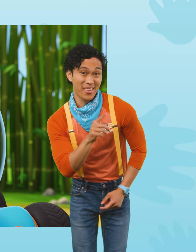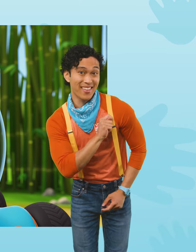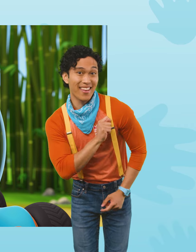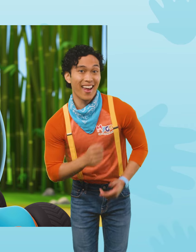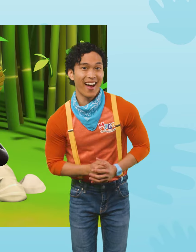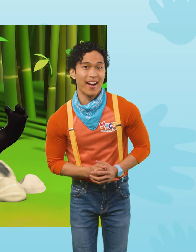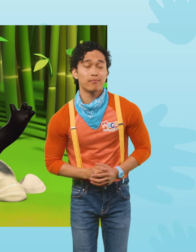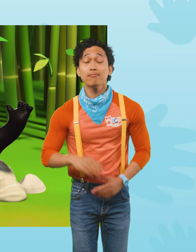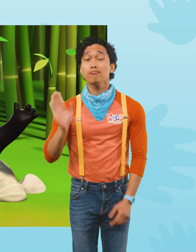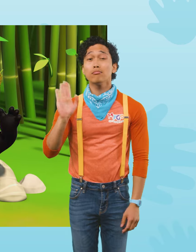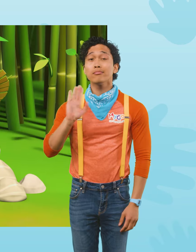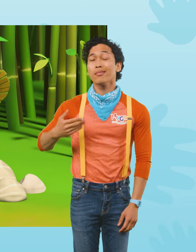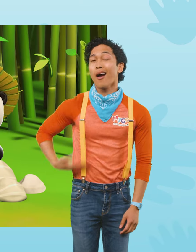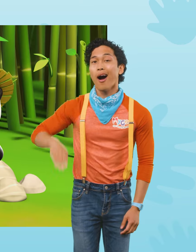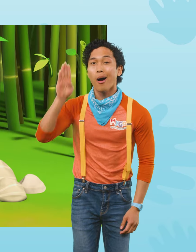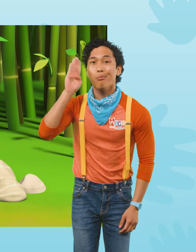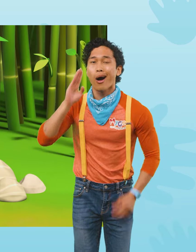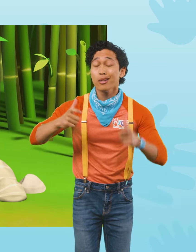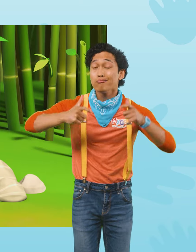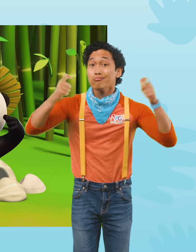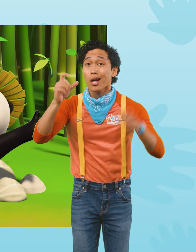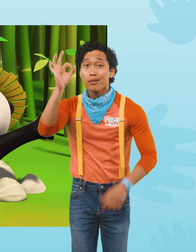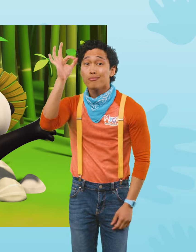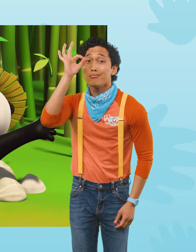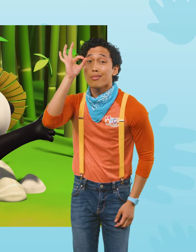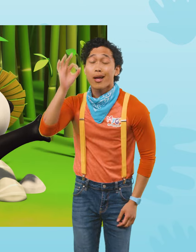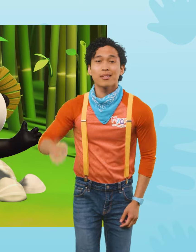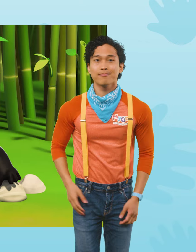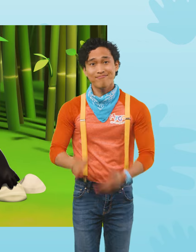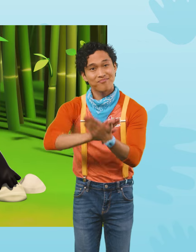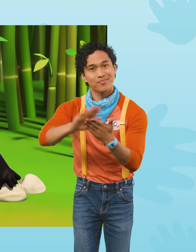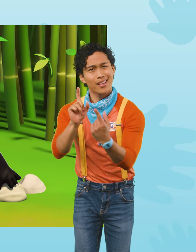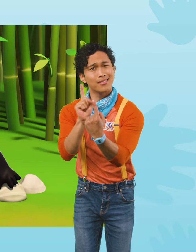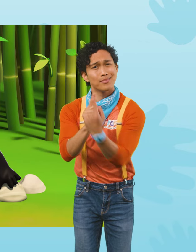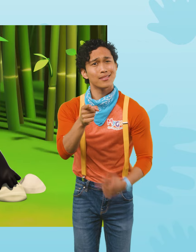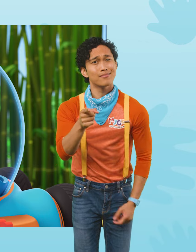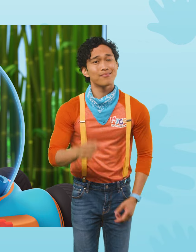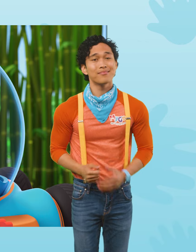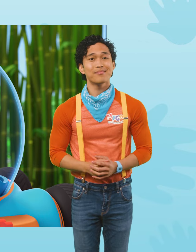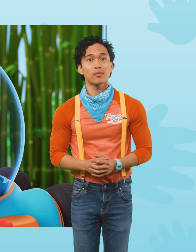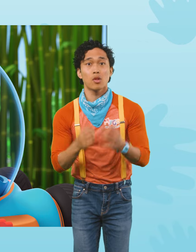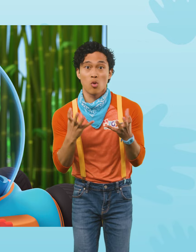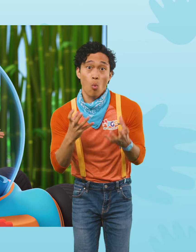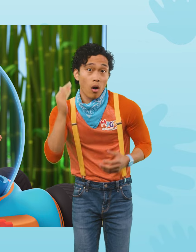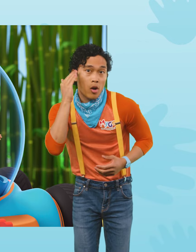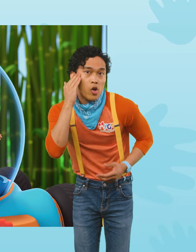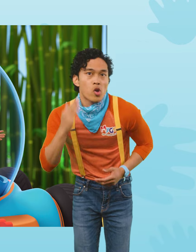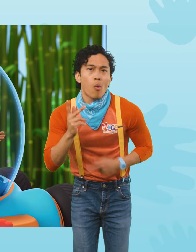Tabs. Hello, I'm Bi. The giant panda bear. Glad to meet you. We want to know what kind of animals live